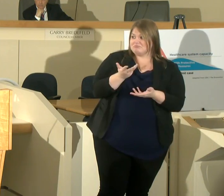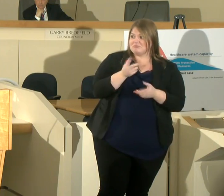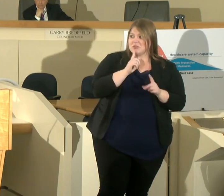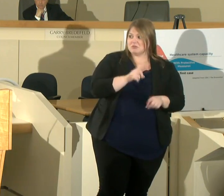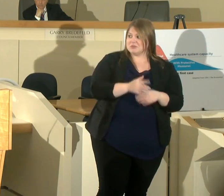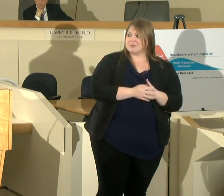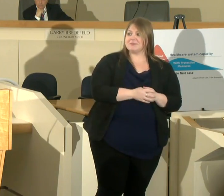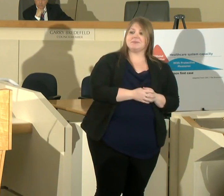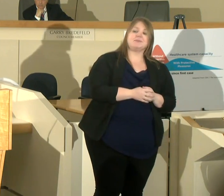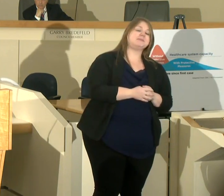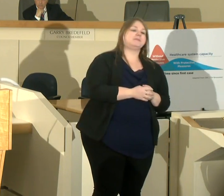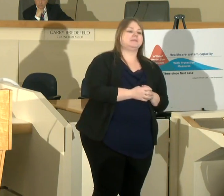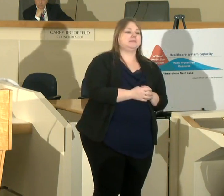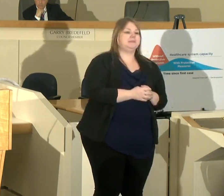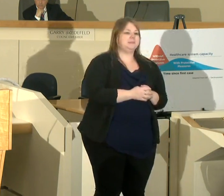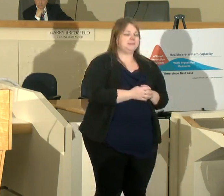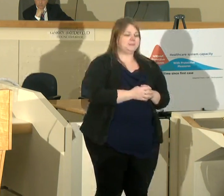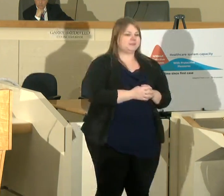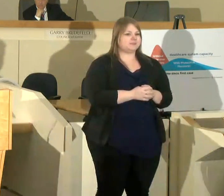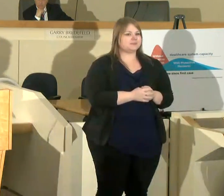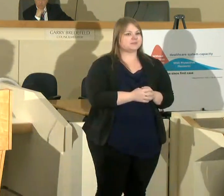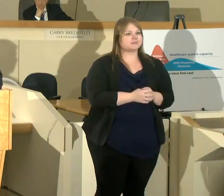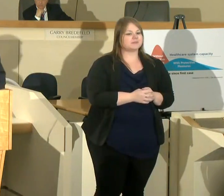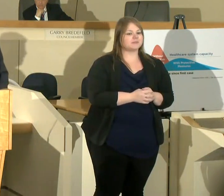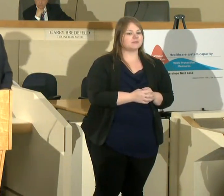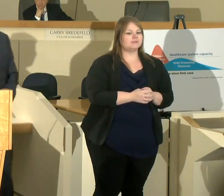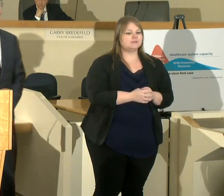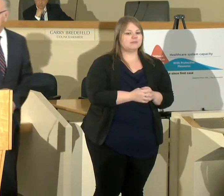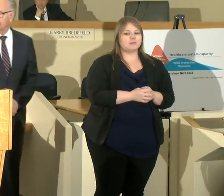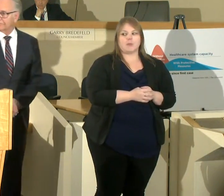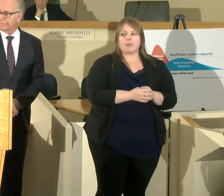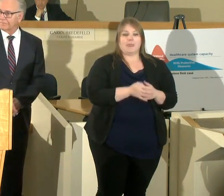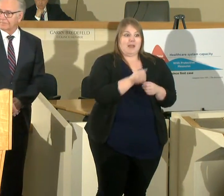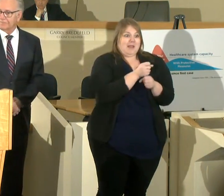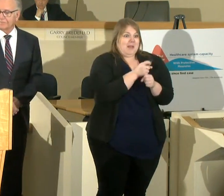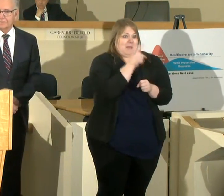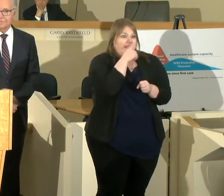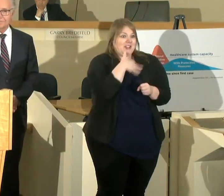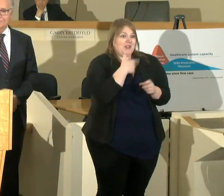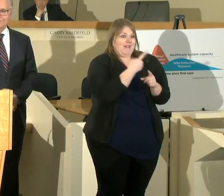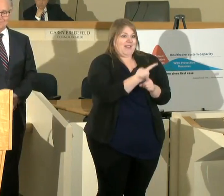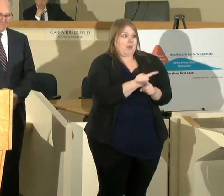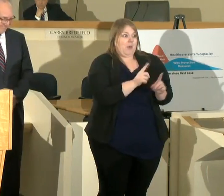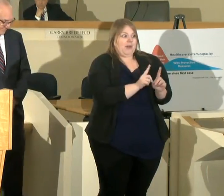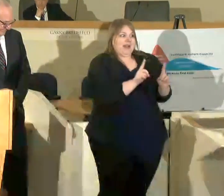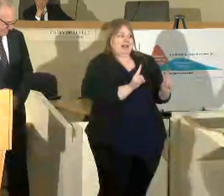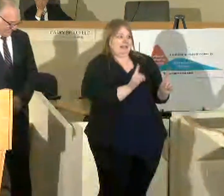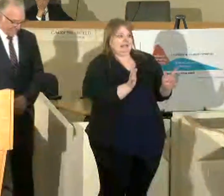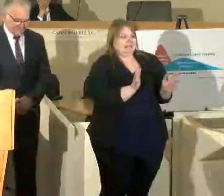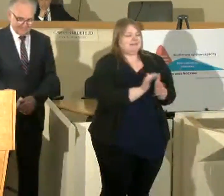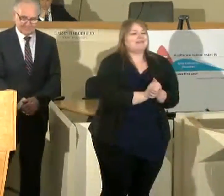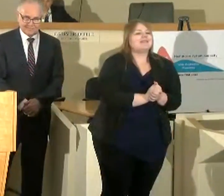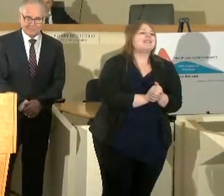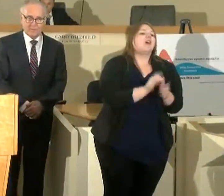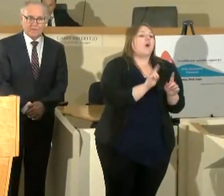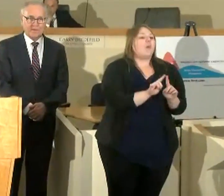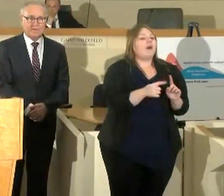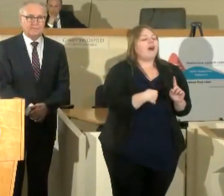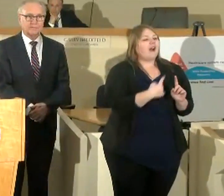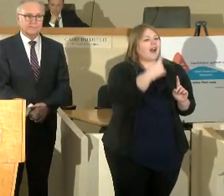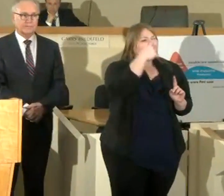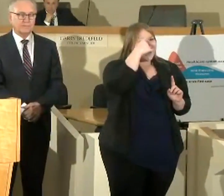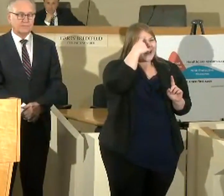me make sure I have the appropriate distance but I think the